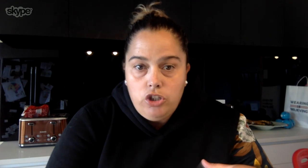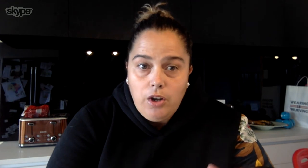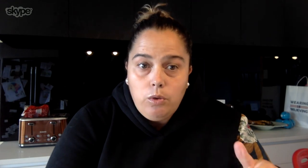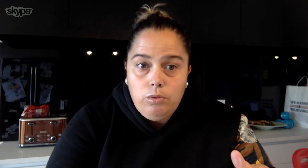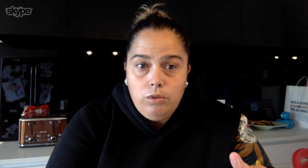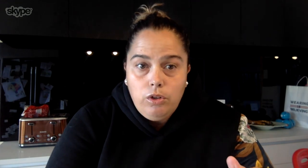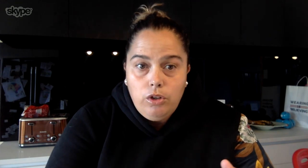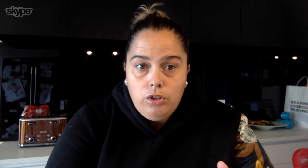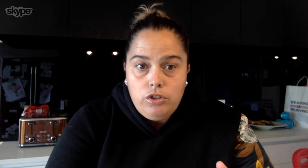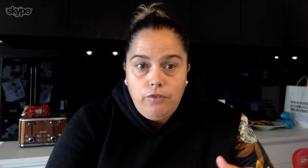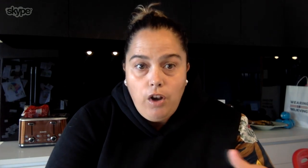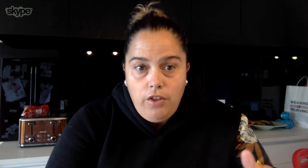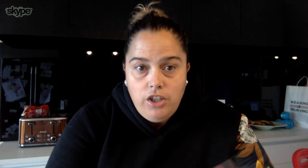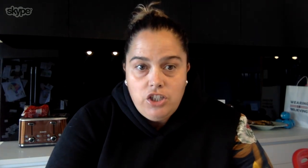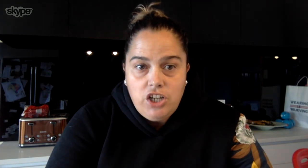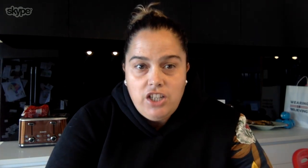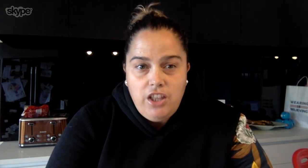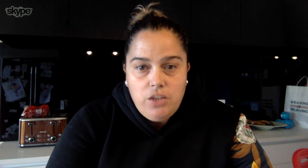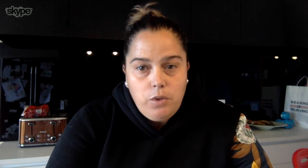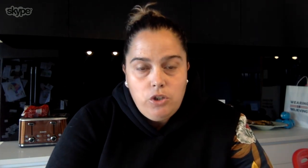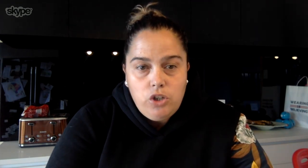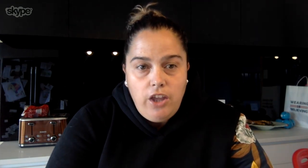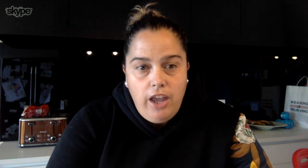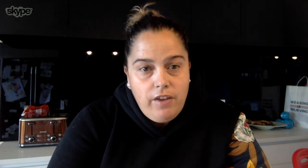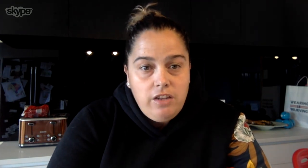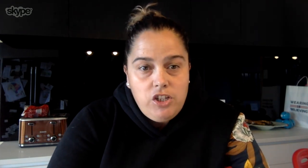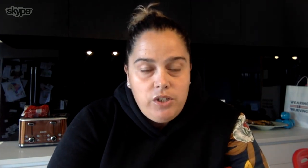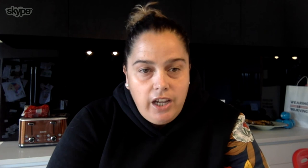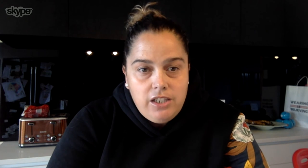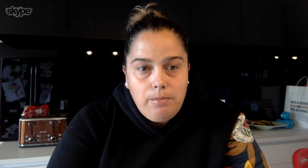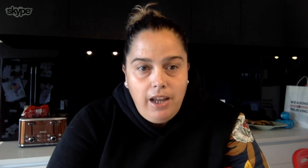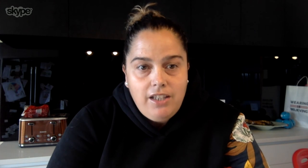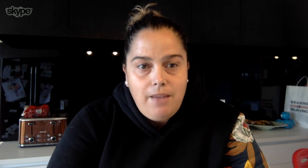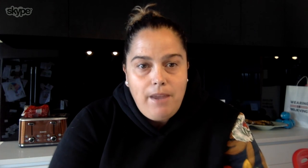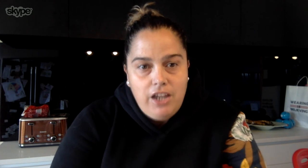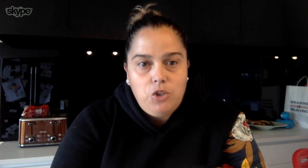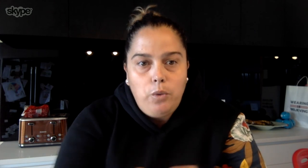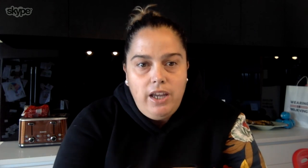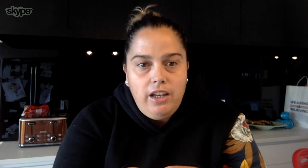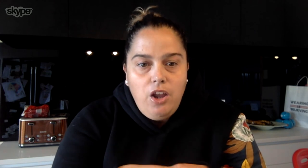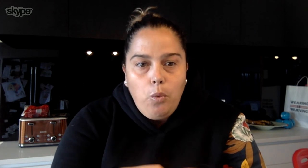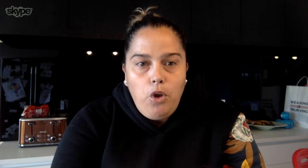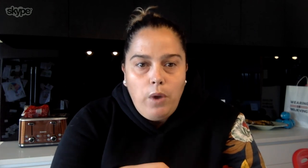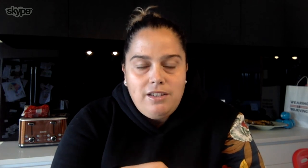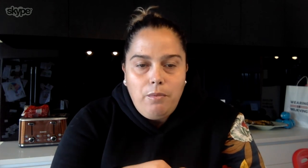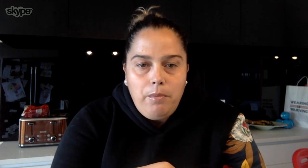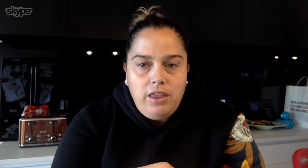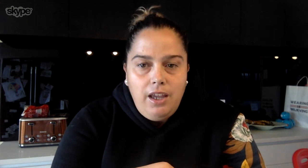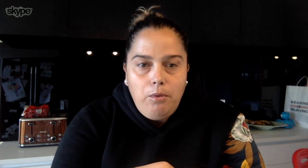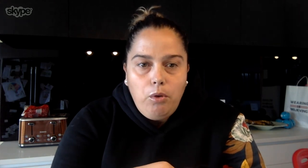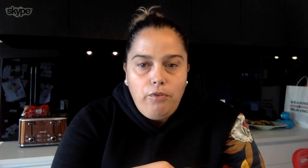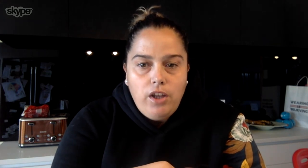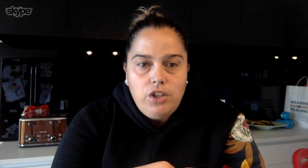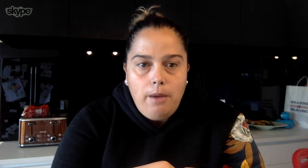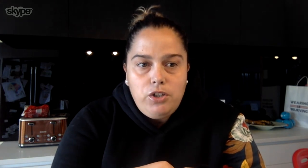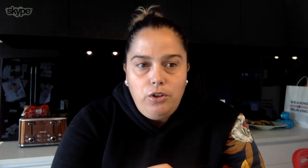struggle to follow those instructions and those children that have individual education plans and making sure we can work one to one with